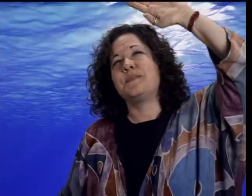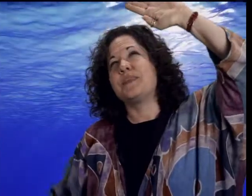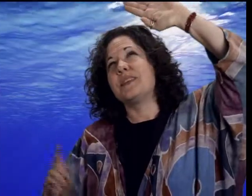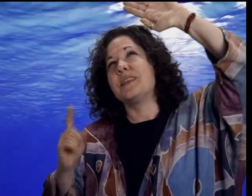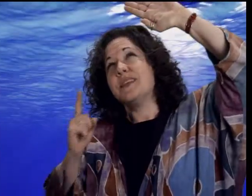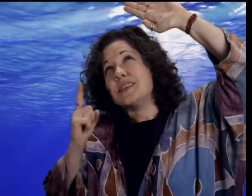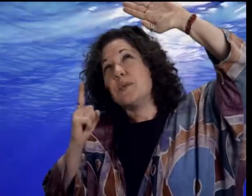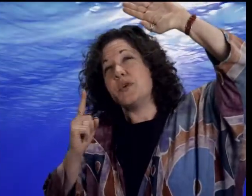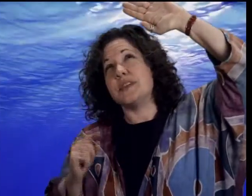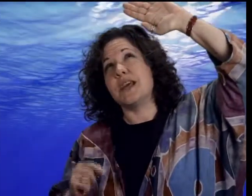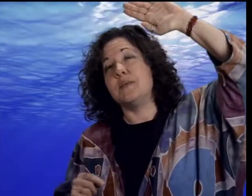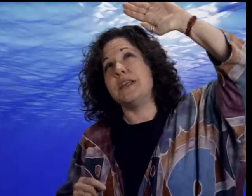Summer is coming.